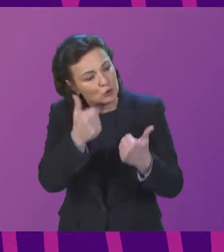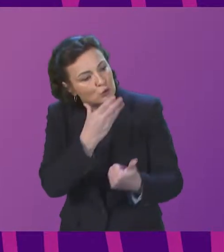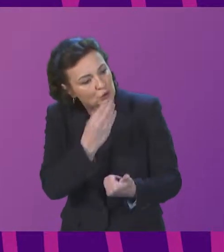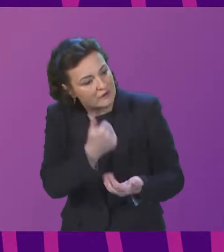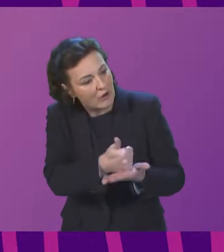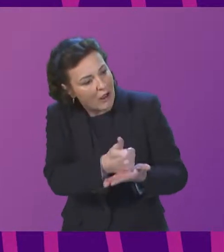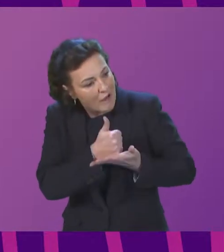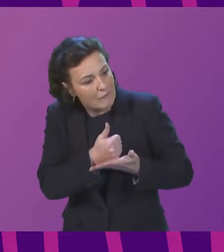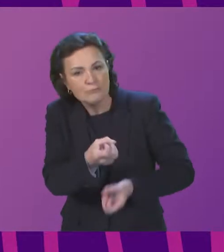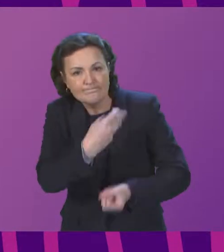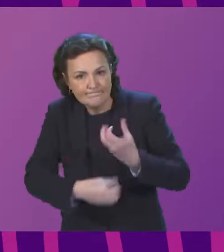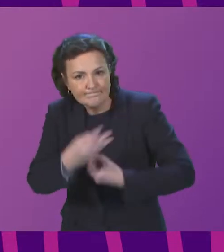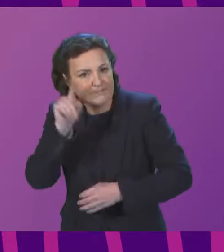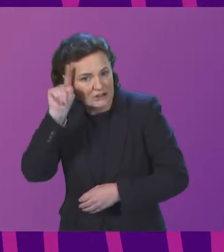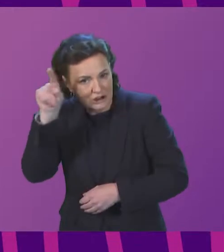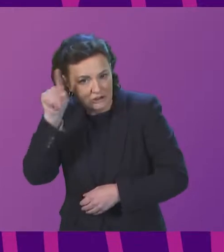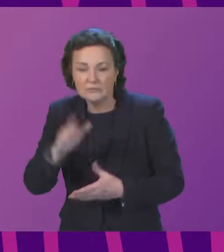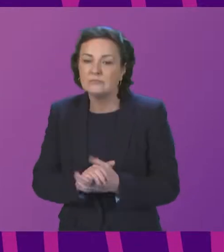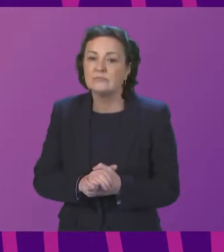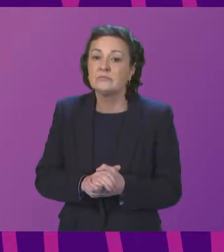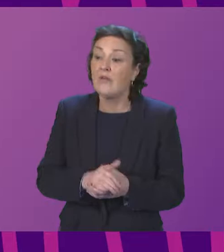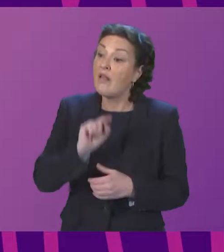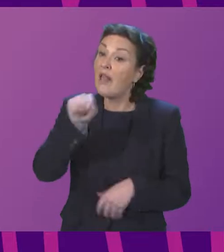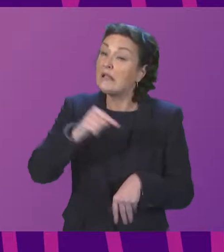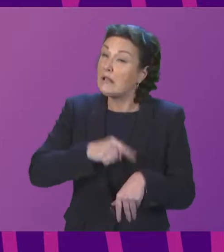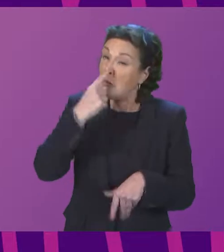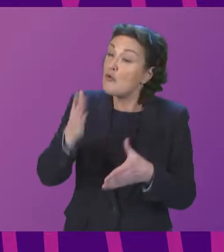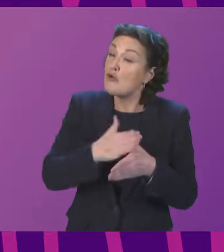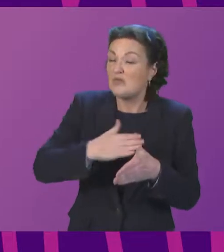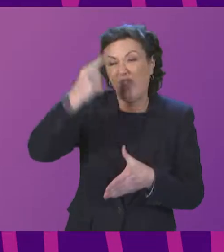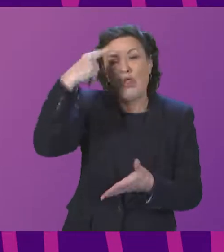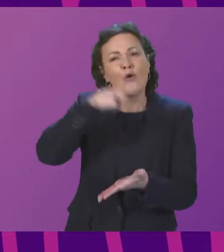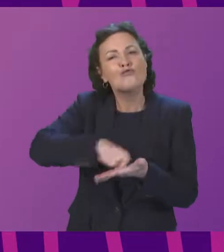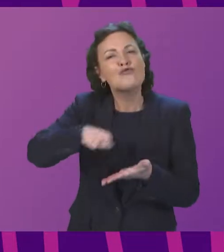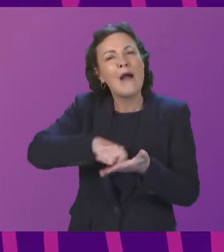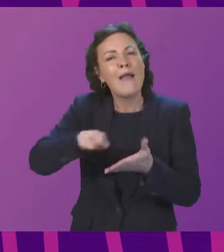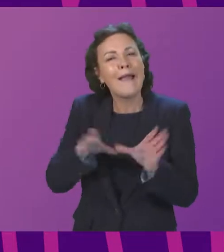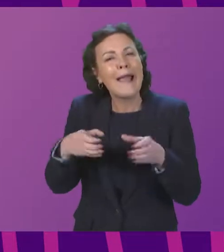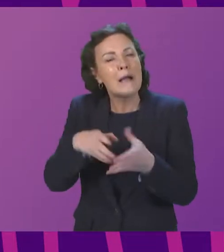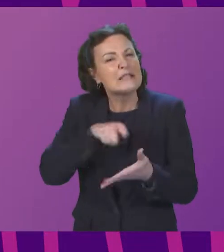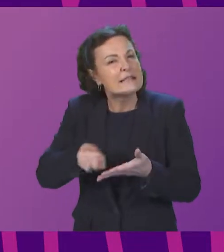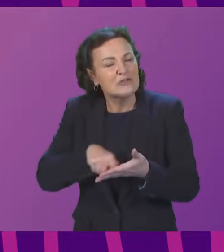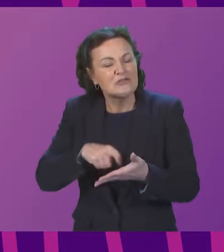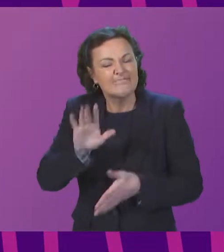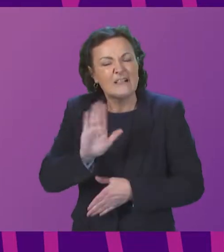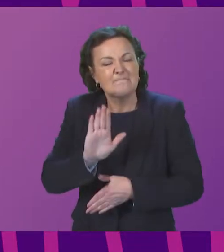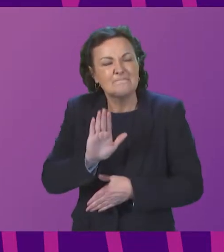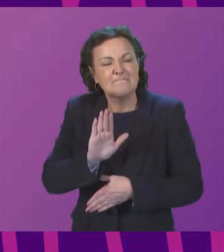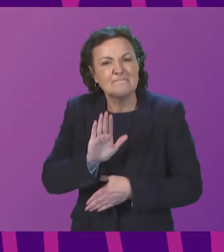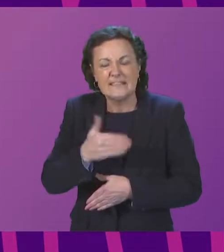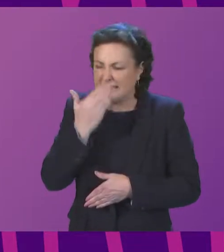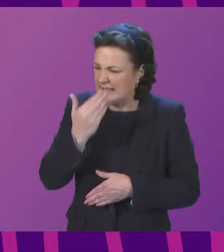comprehensive suggestion. Our original thought was we might write to the cabinet secretary again but given the